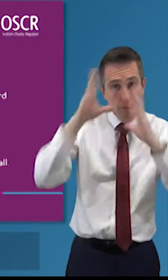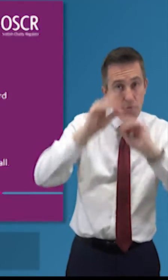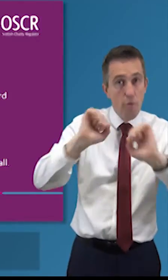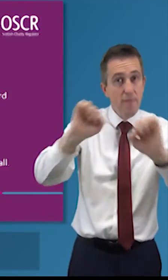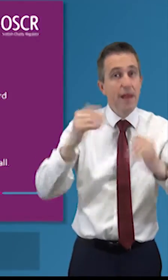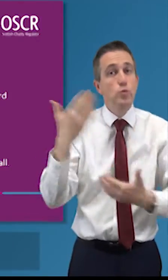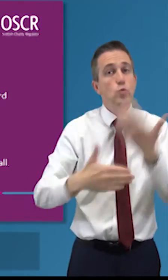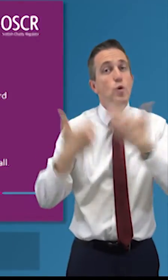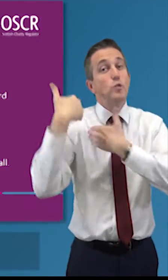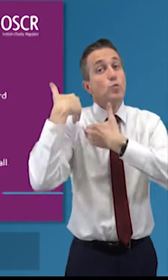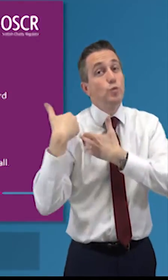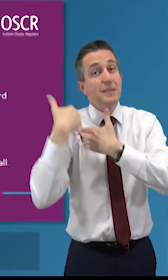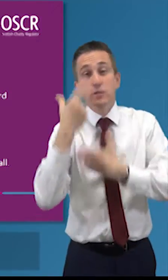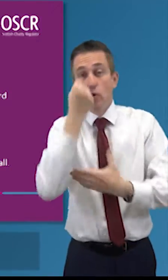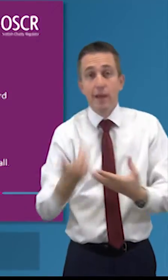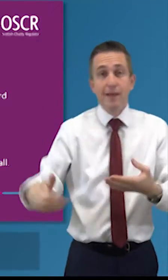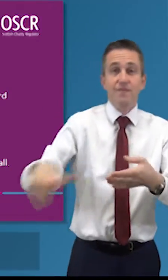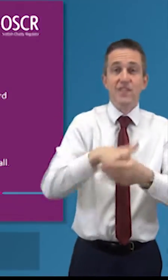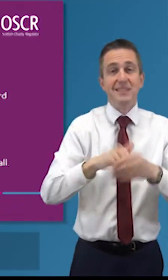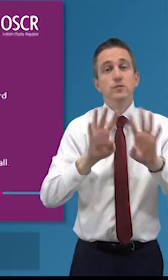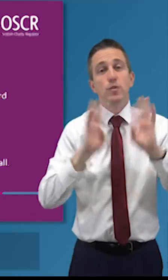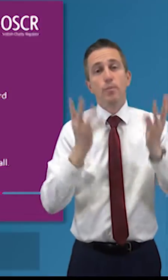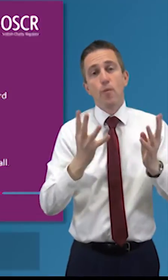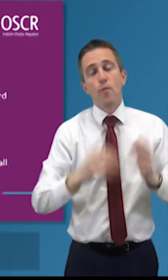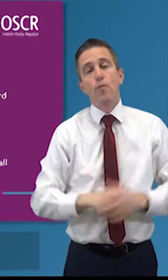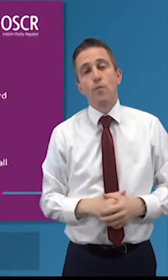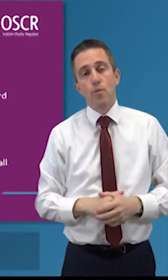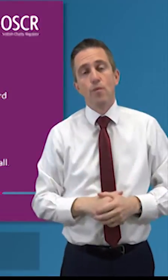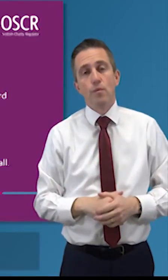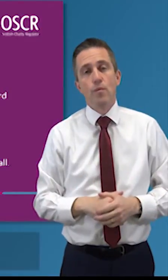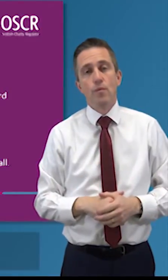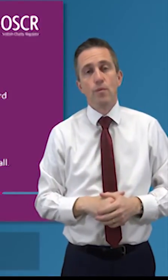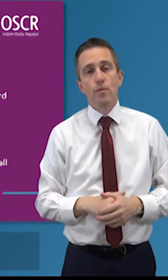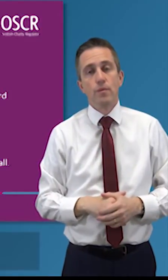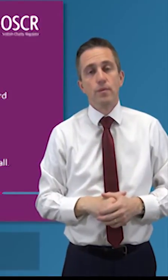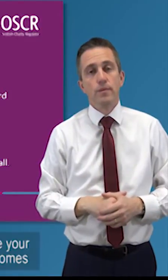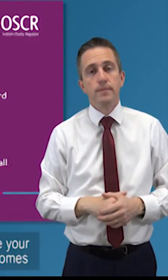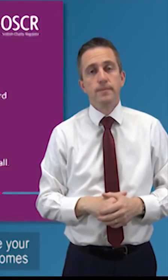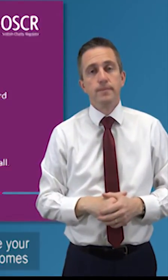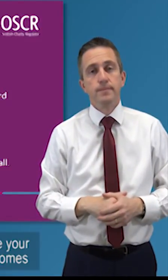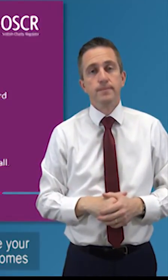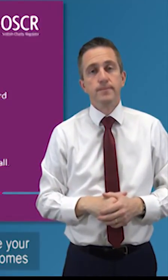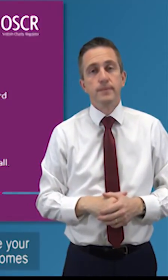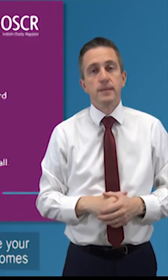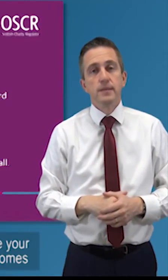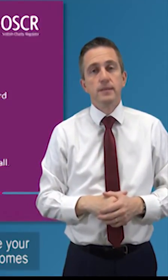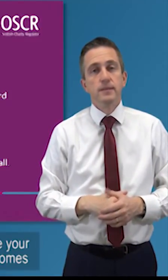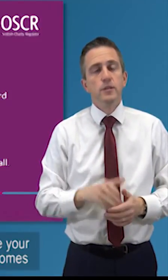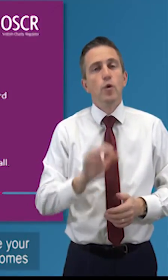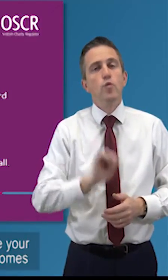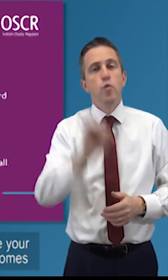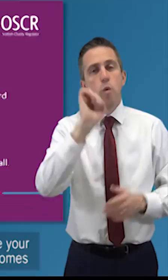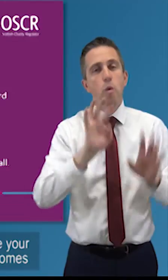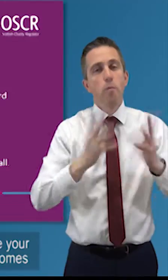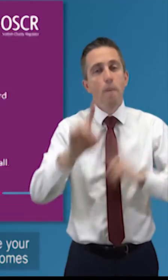are and and how to you know go about their their business and i think one of the key things here making sure